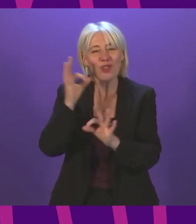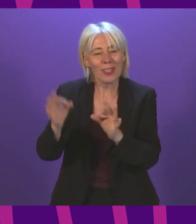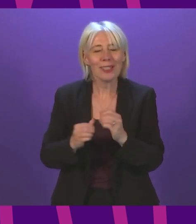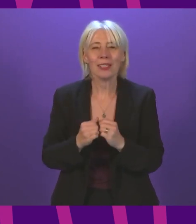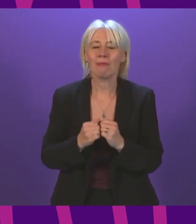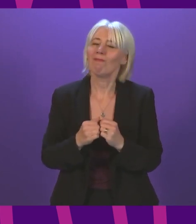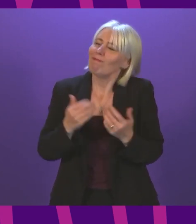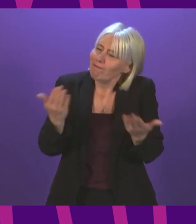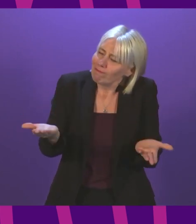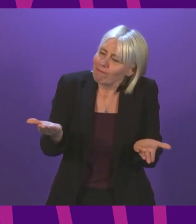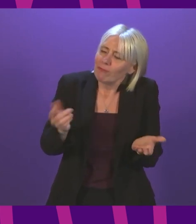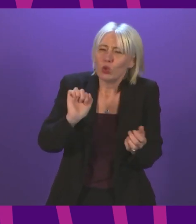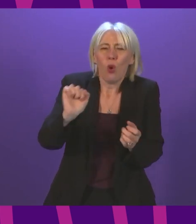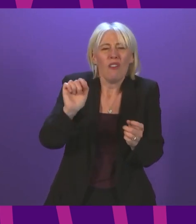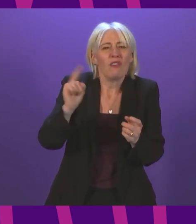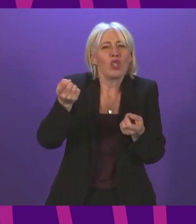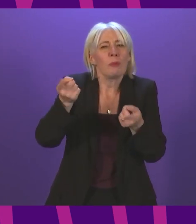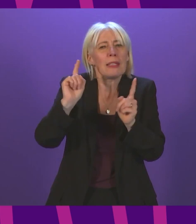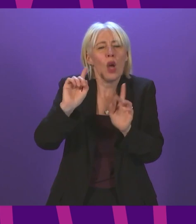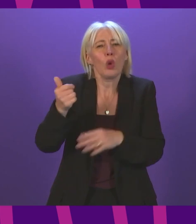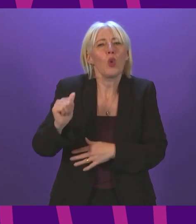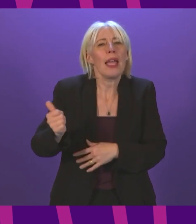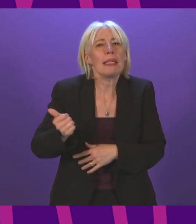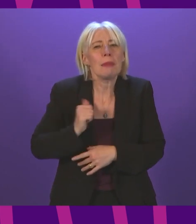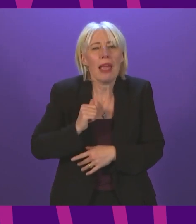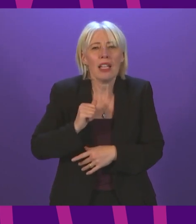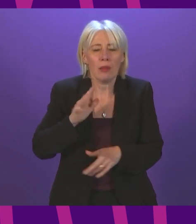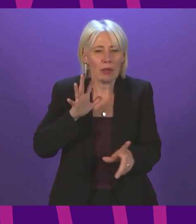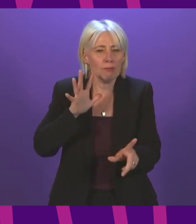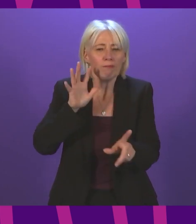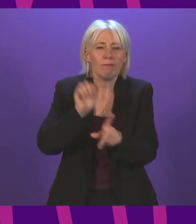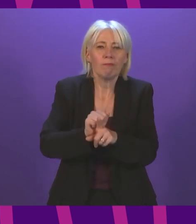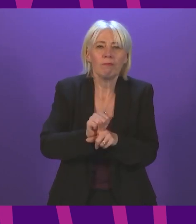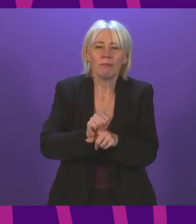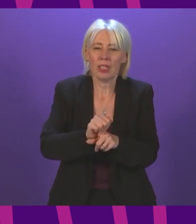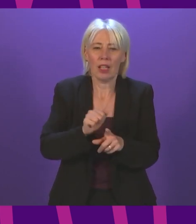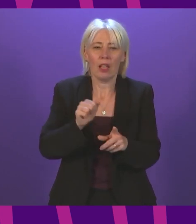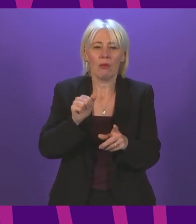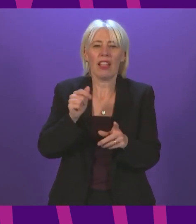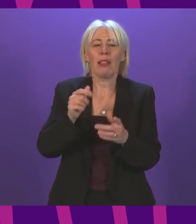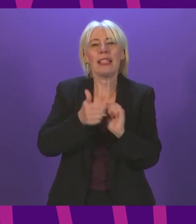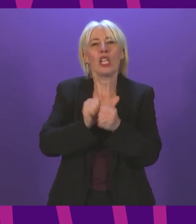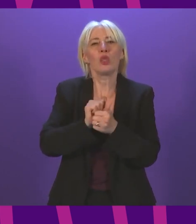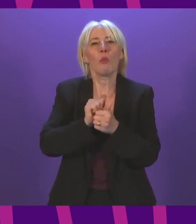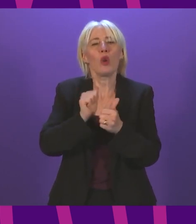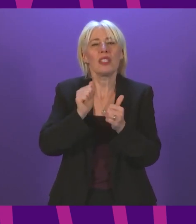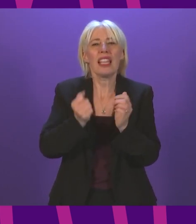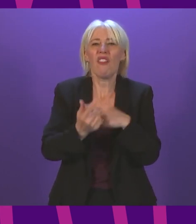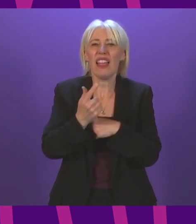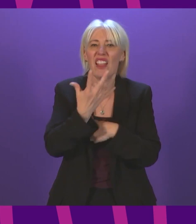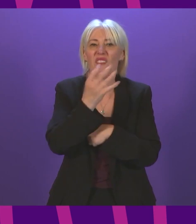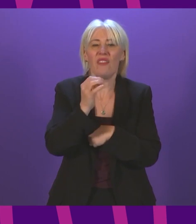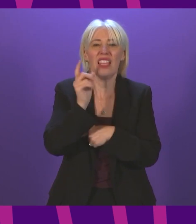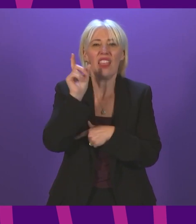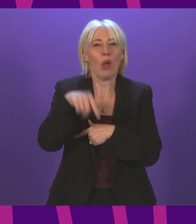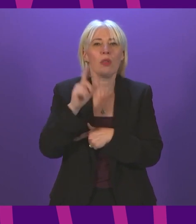precisely, for example, does the First Minister expect, by the way, of spot checks for a 50,000-person sporting event? Furthermore, staff are